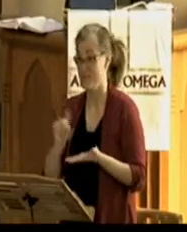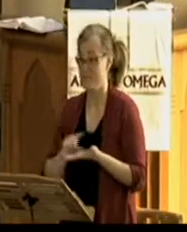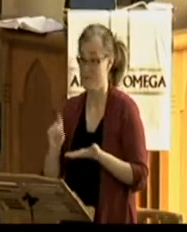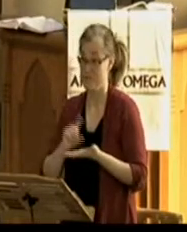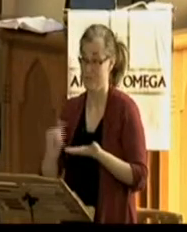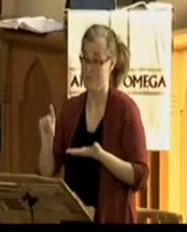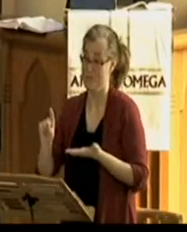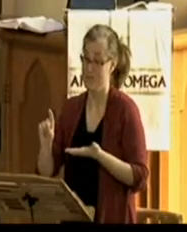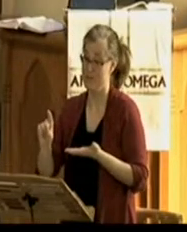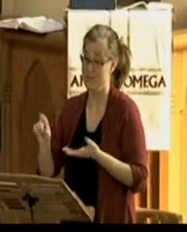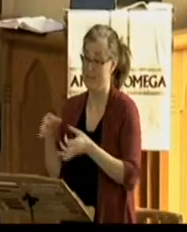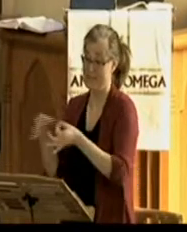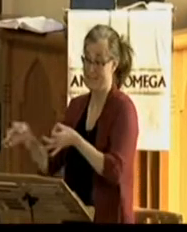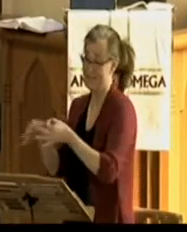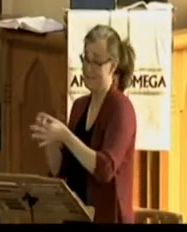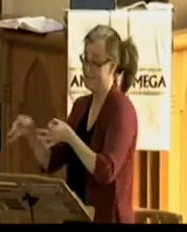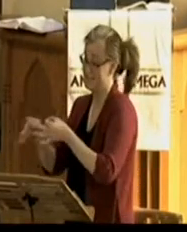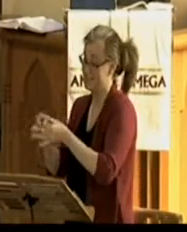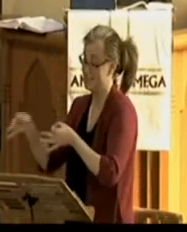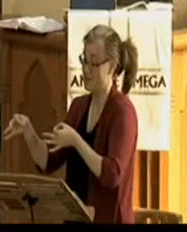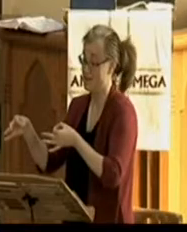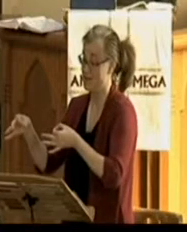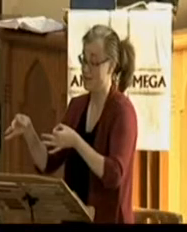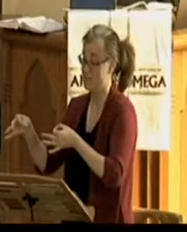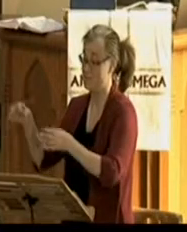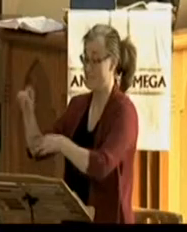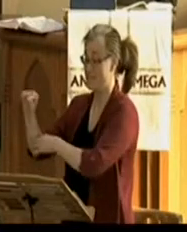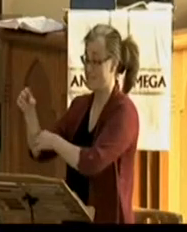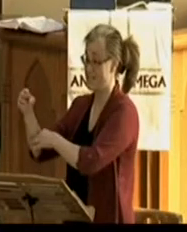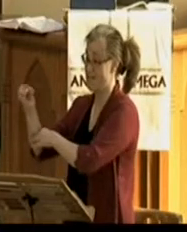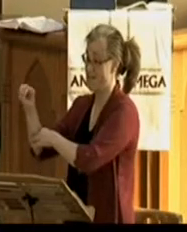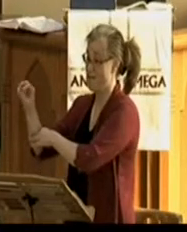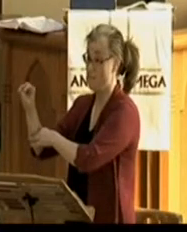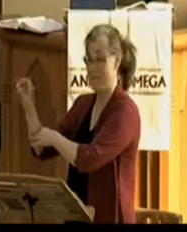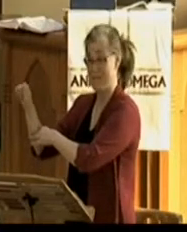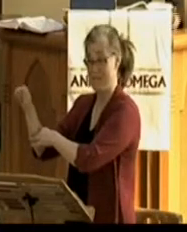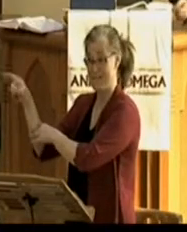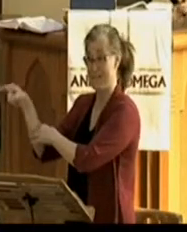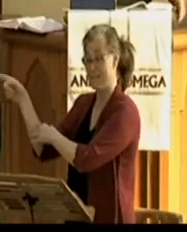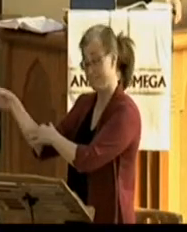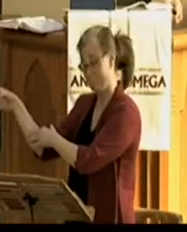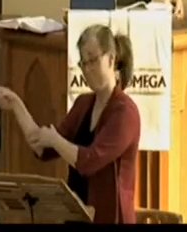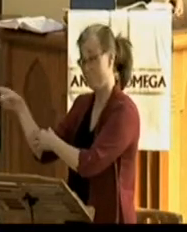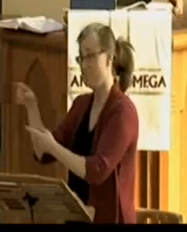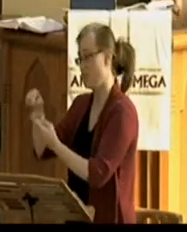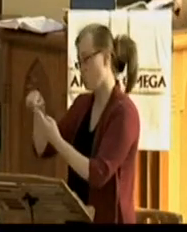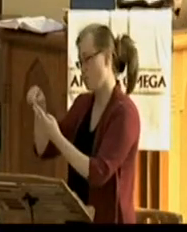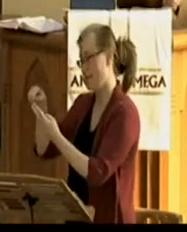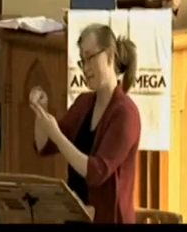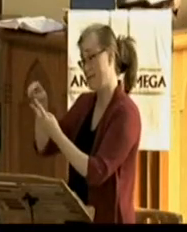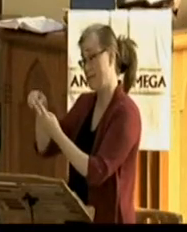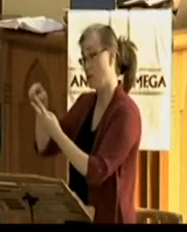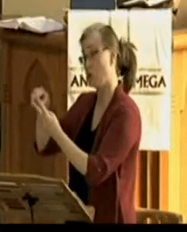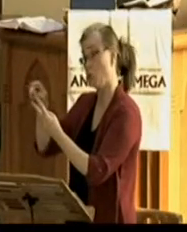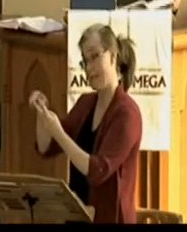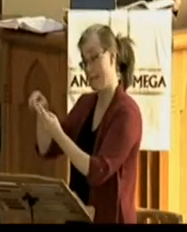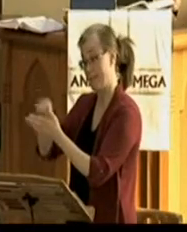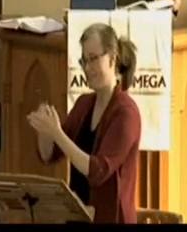We call him Doubting Thomas. Because that's still better than saying peeping. Then you can